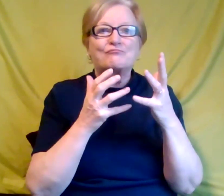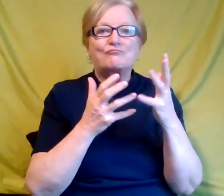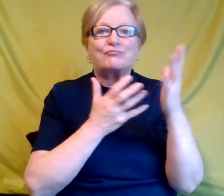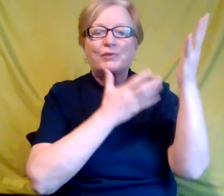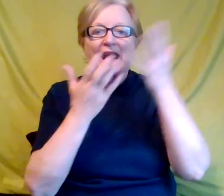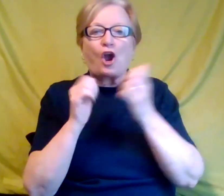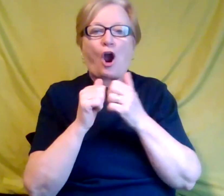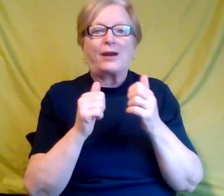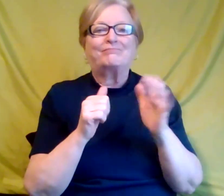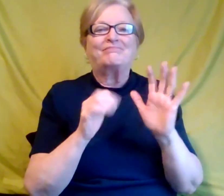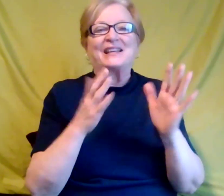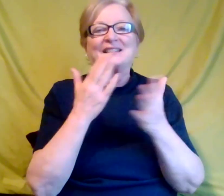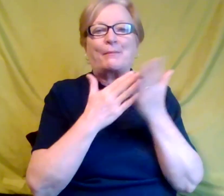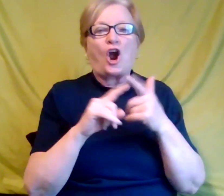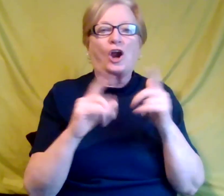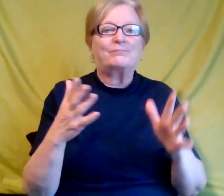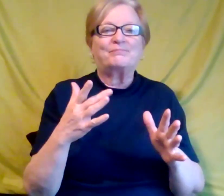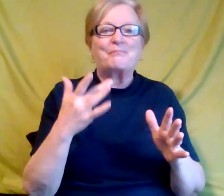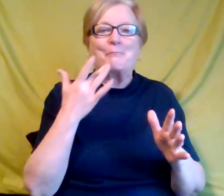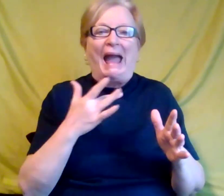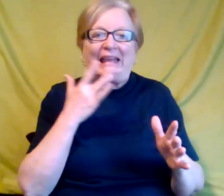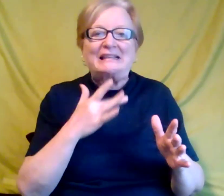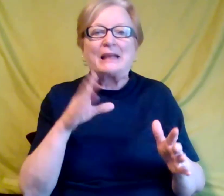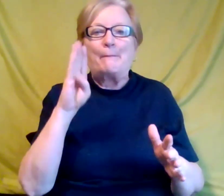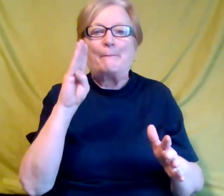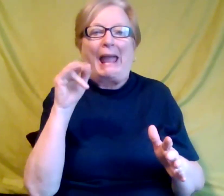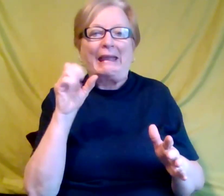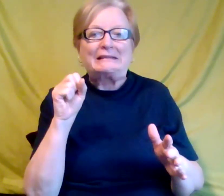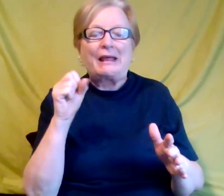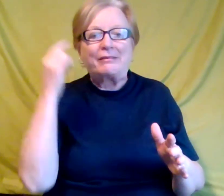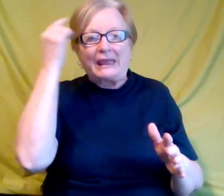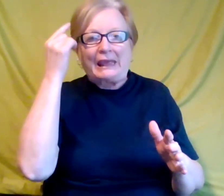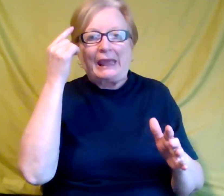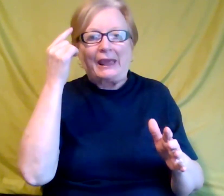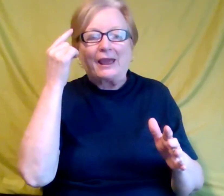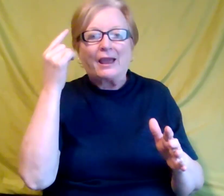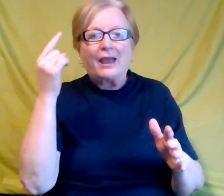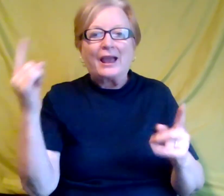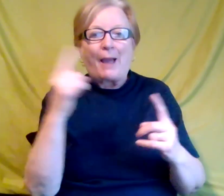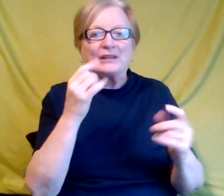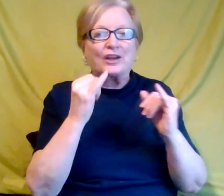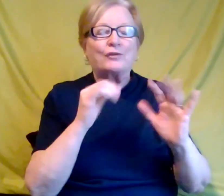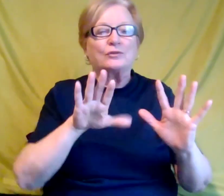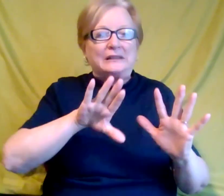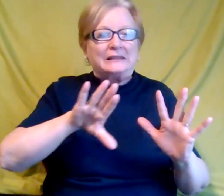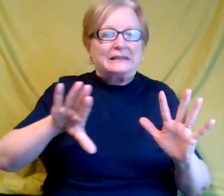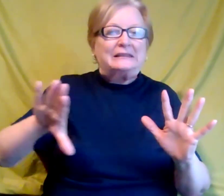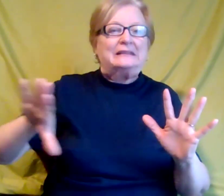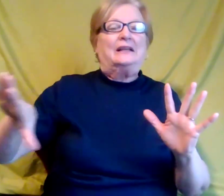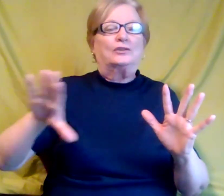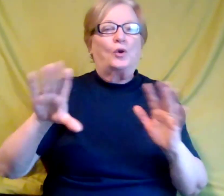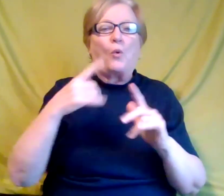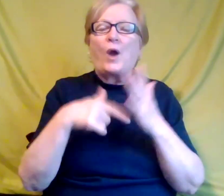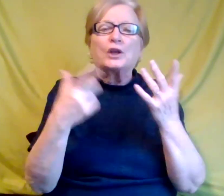bias, um, our, our bias thinking into the interview as well. So what does a person